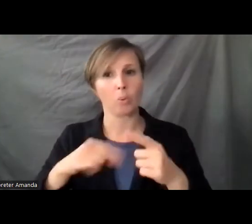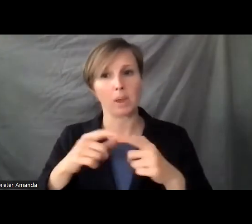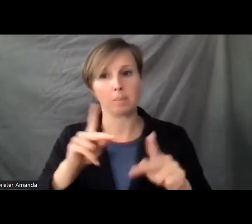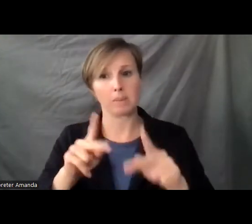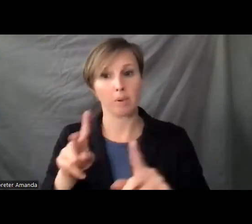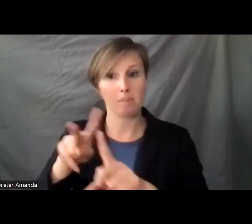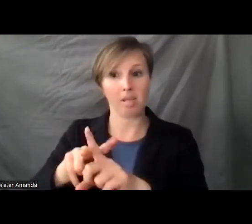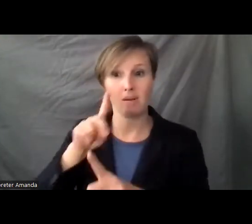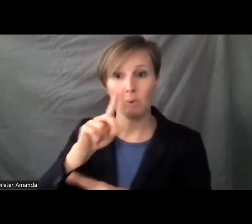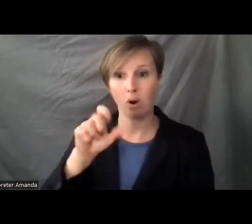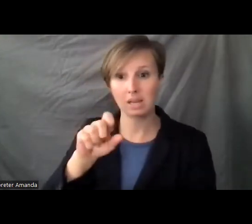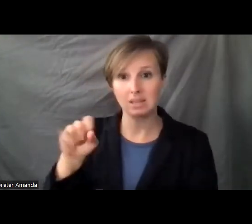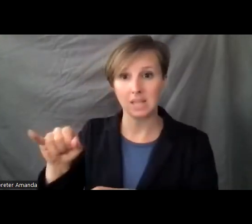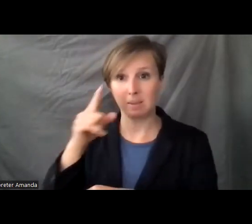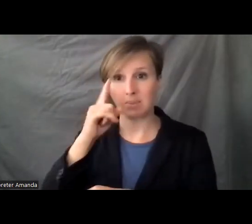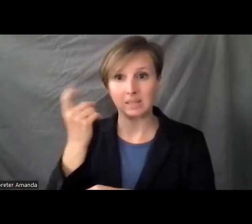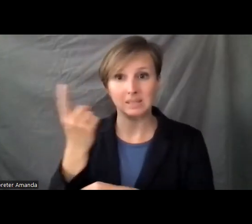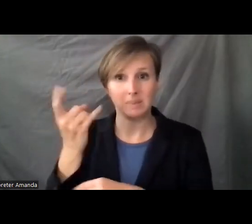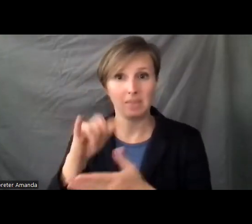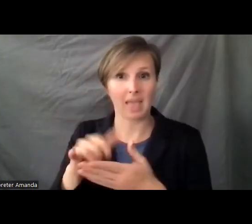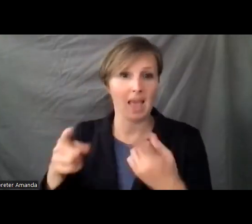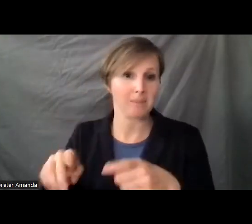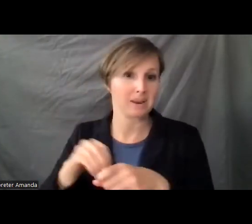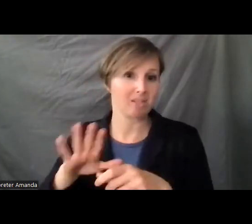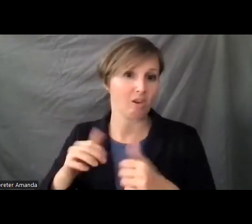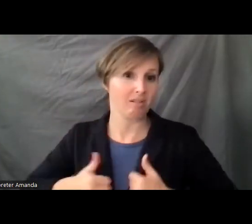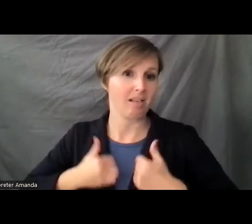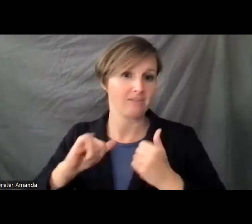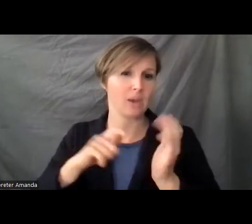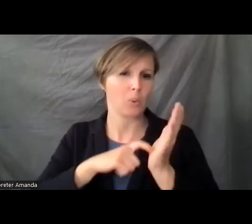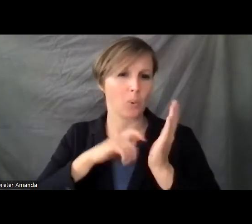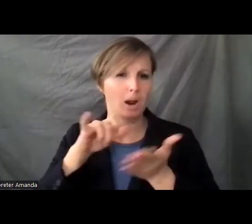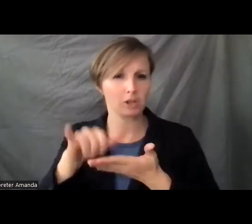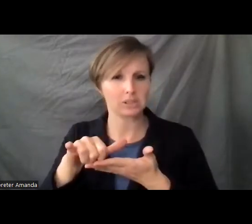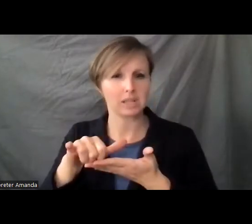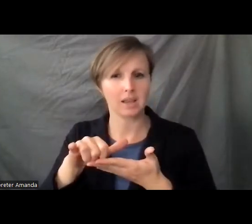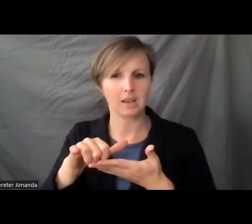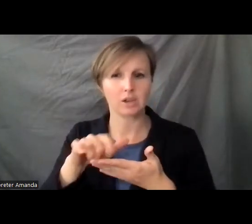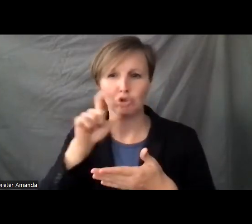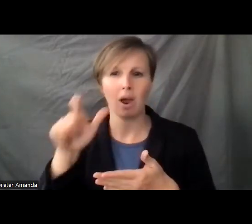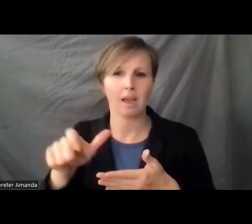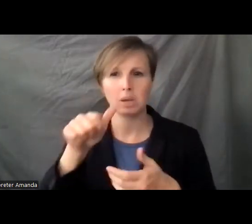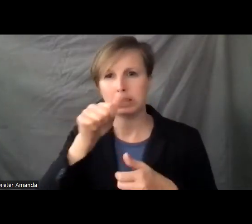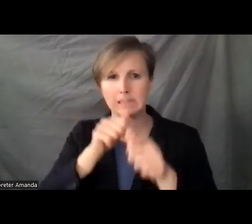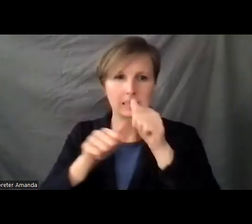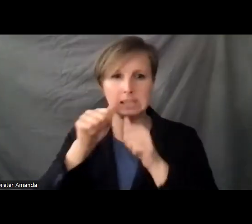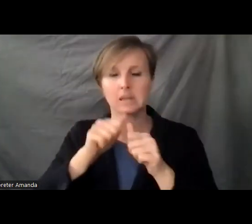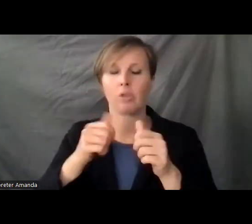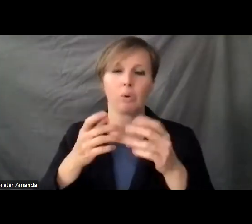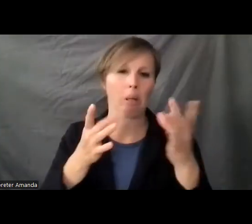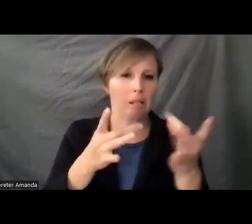SSI, it's because there's something that happened in their lives that requires it. And so we should not have to go through all kinds of bureaucracy